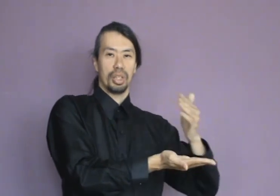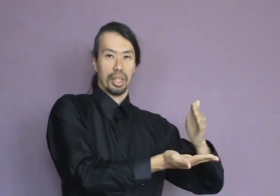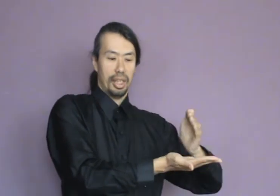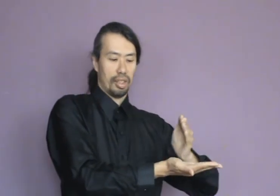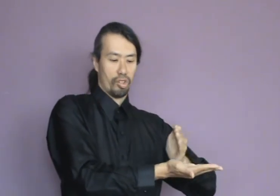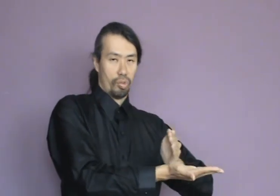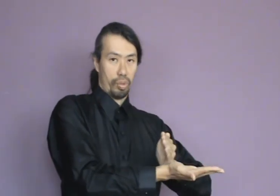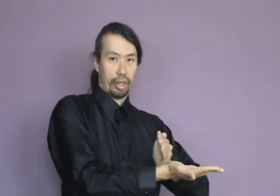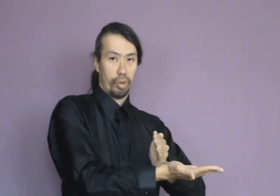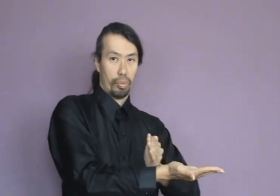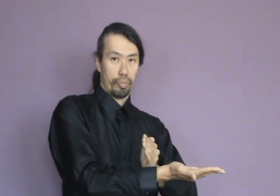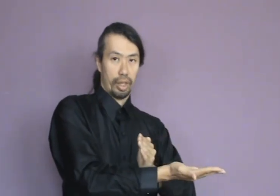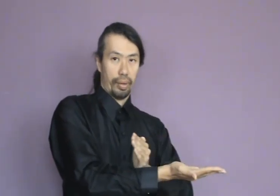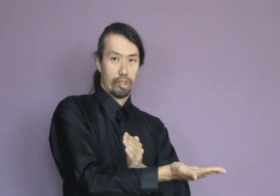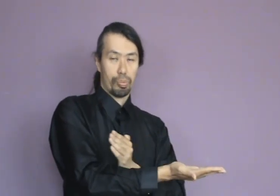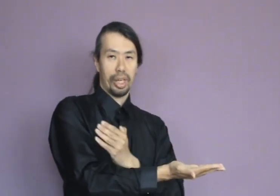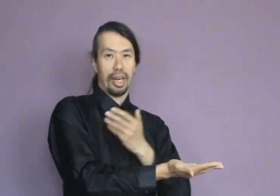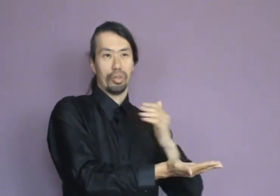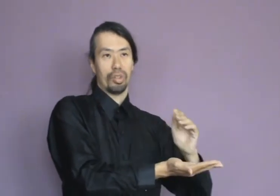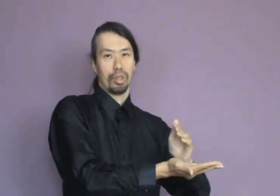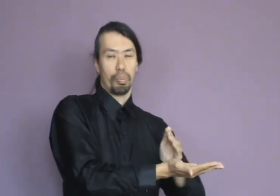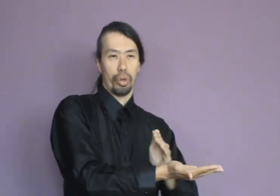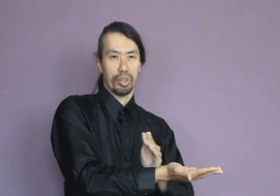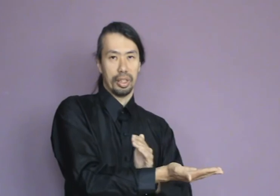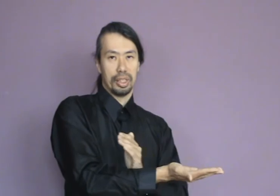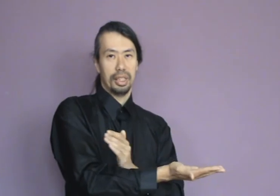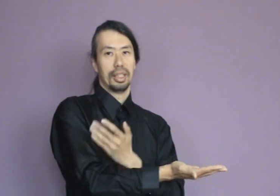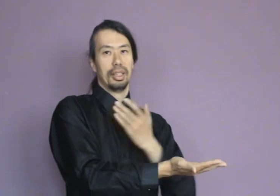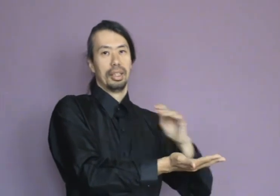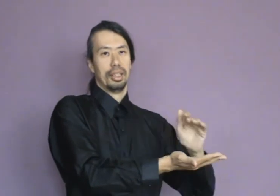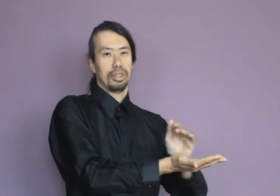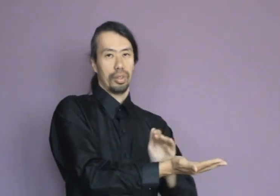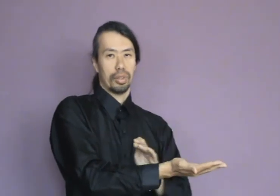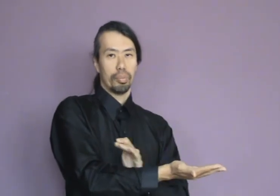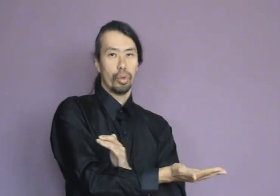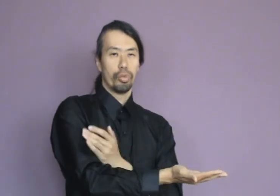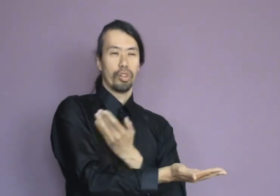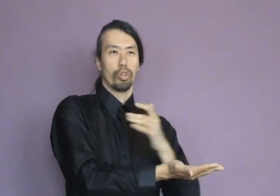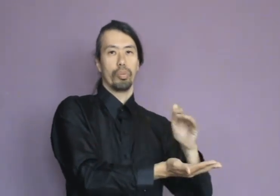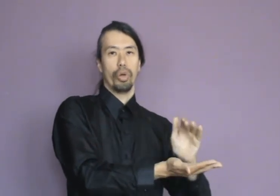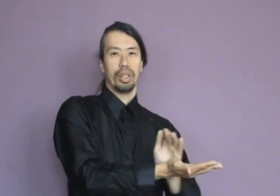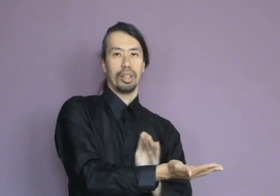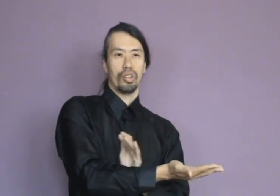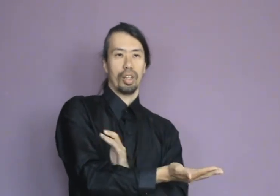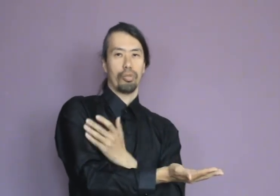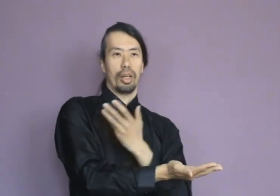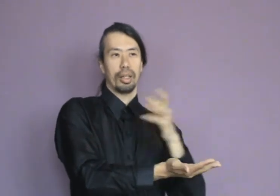technique is like you spread out the blocked energy. So it moves into the meridian. Instead of like